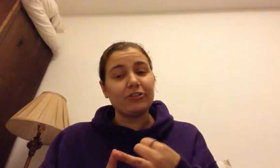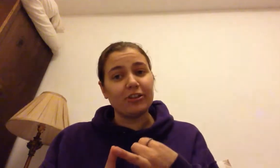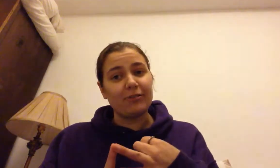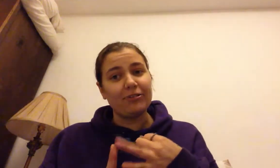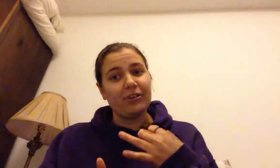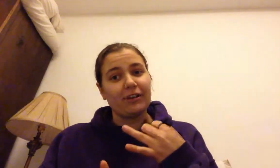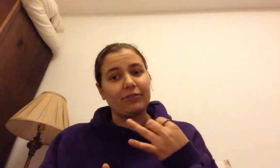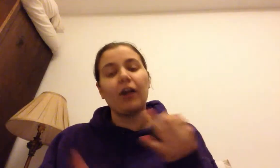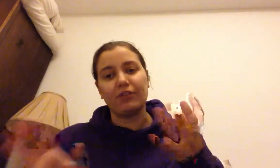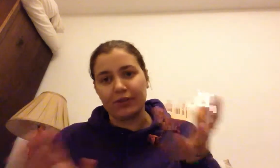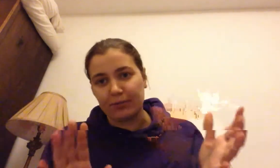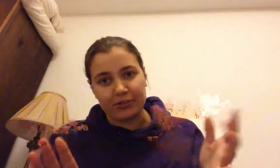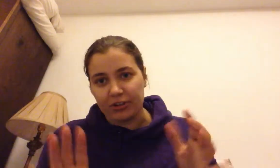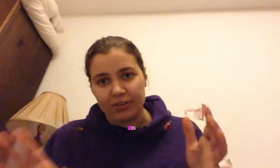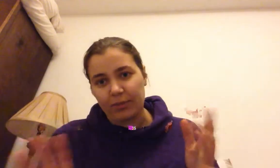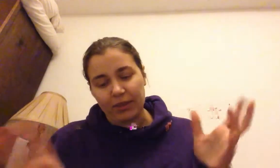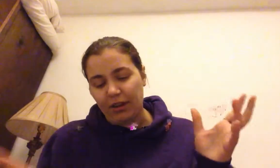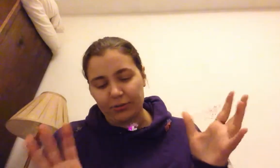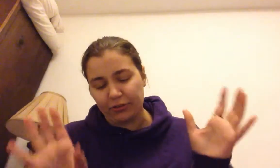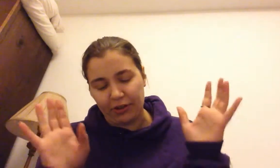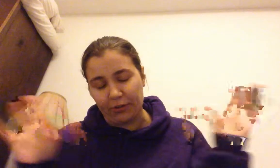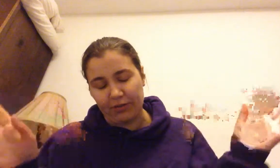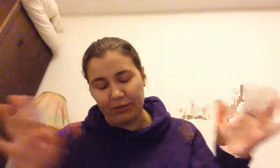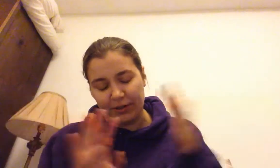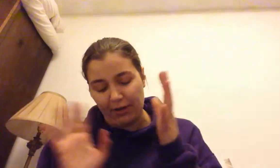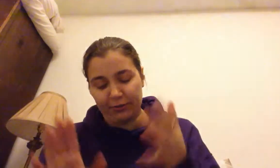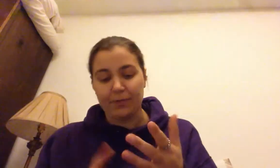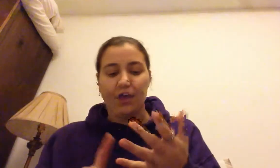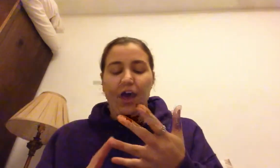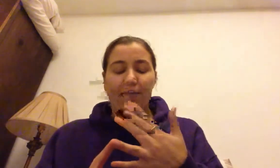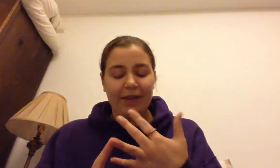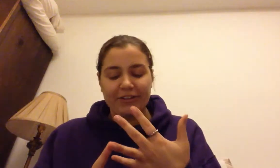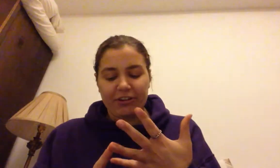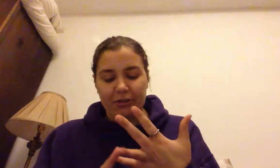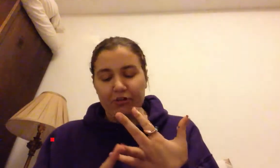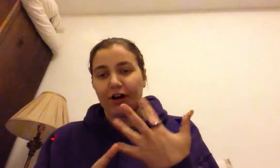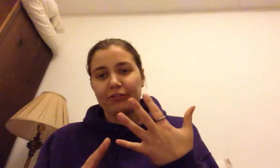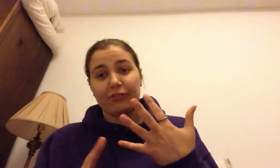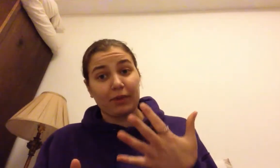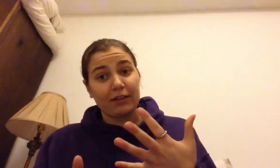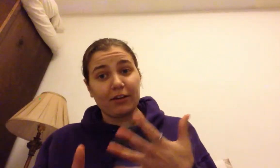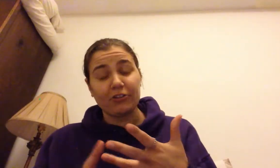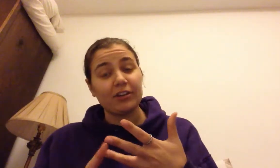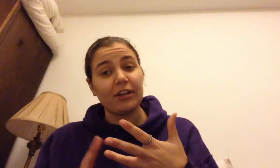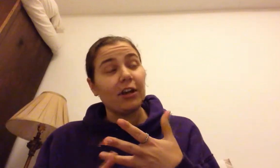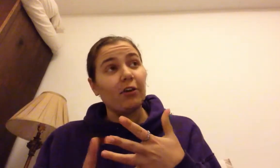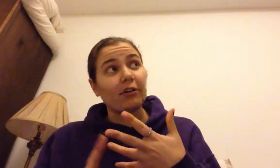human geography, a DPhil in PhD are the same thing. Oxford just calls them DPhil because Oxford. A PhD in human geography from King's College London or a